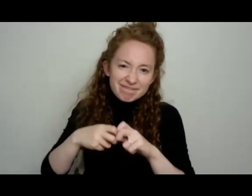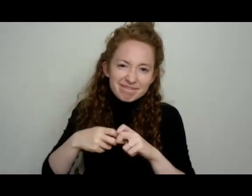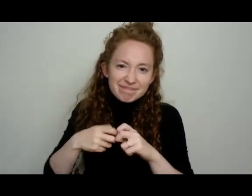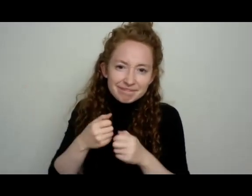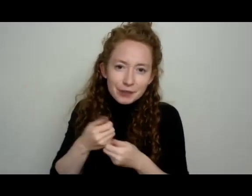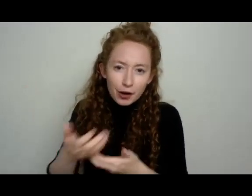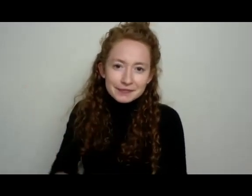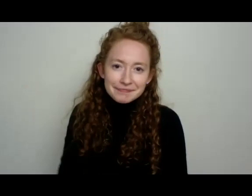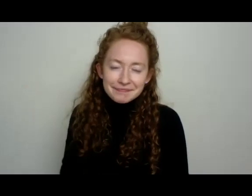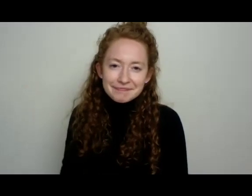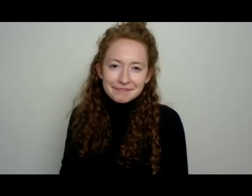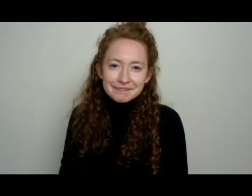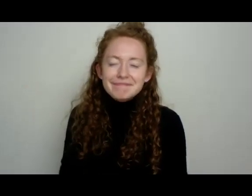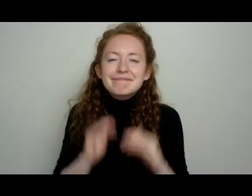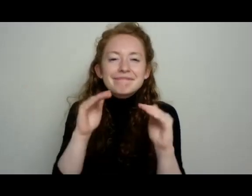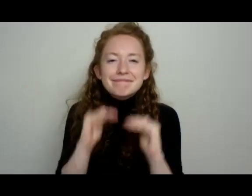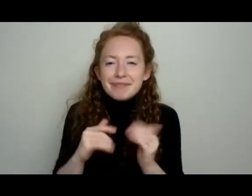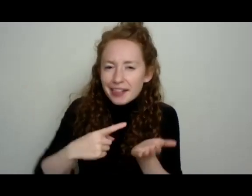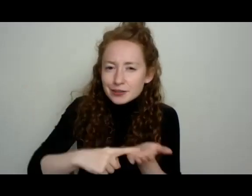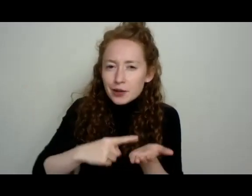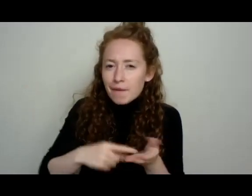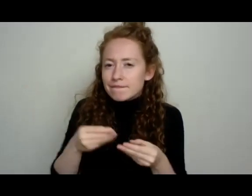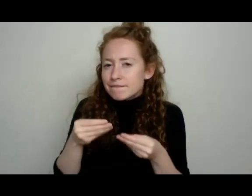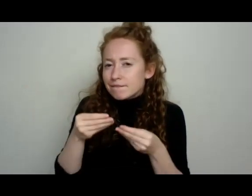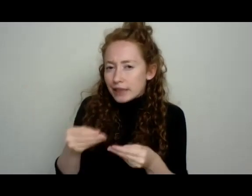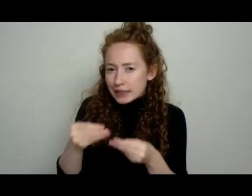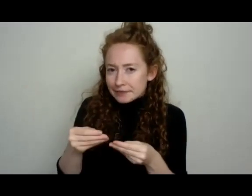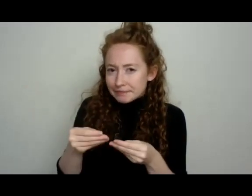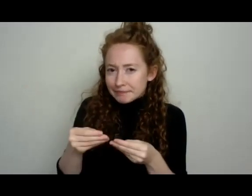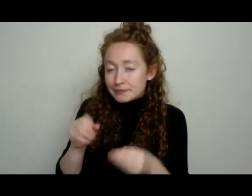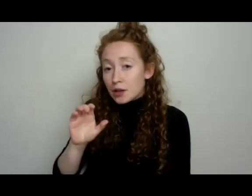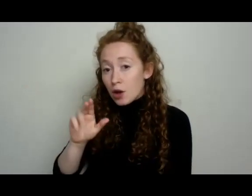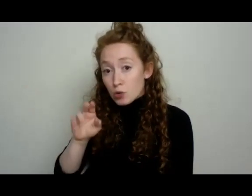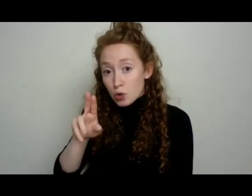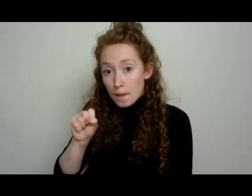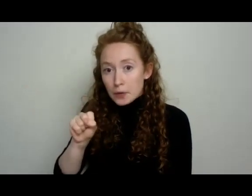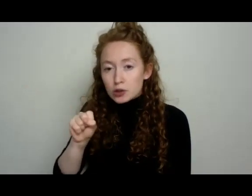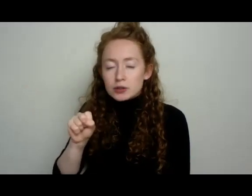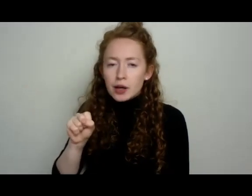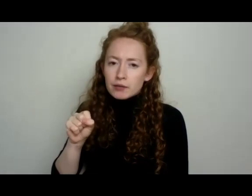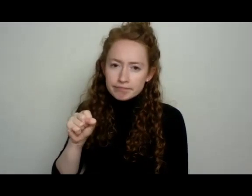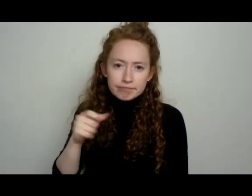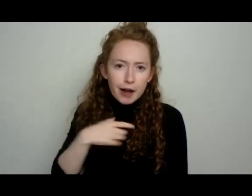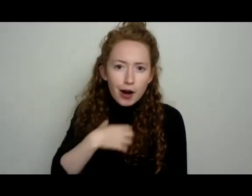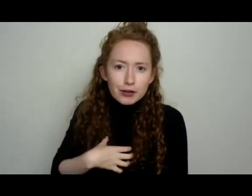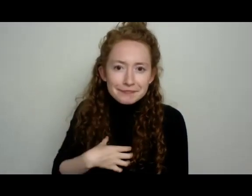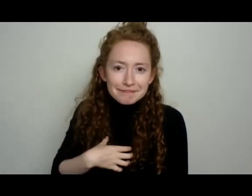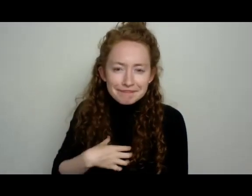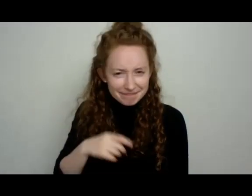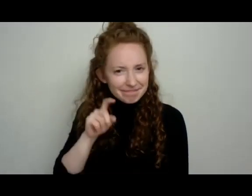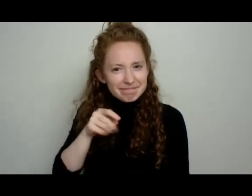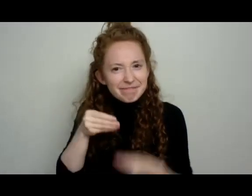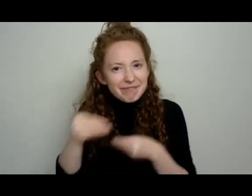let's talk about feeding because cucumbers are one of the heaviest feeding crops in your garden. And they're not like